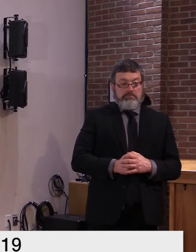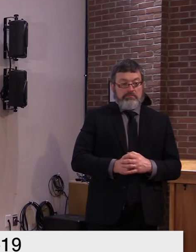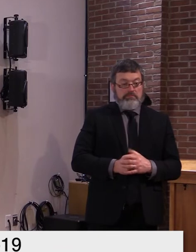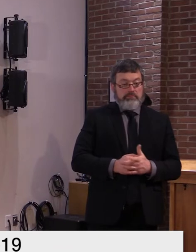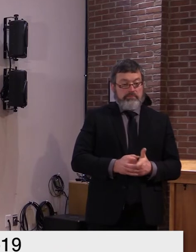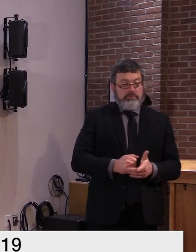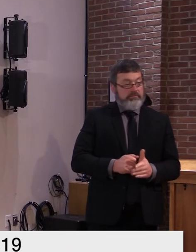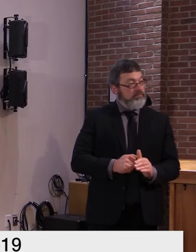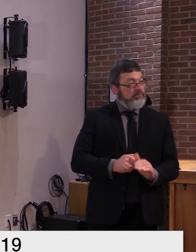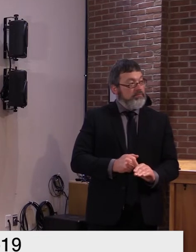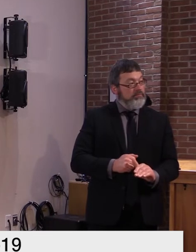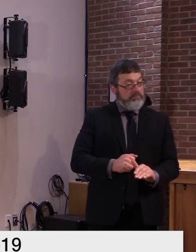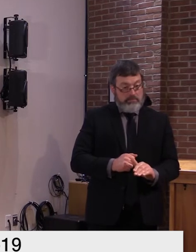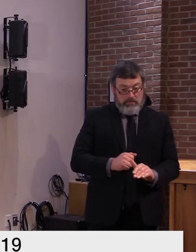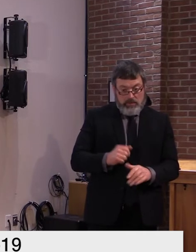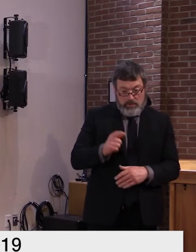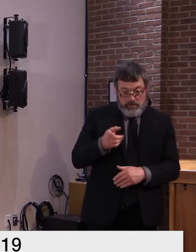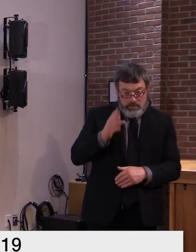peter vpr